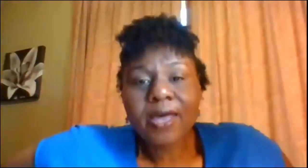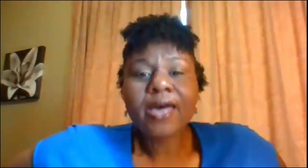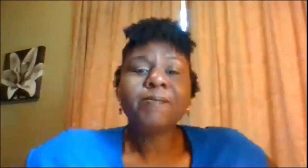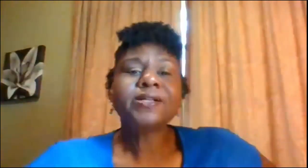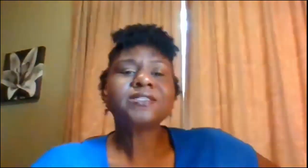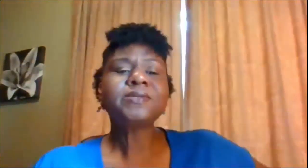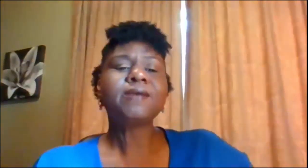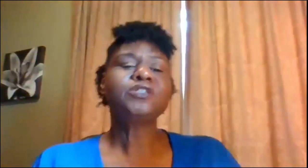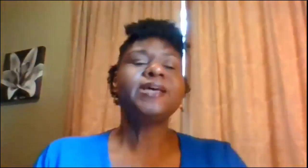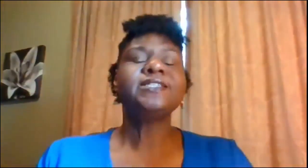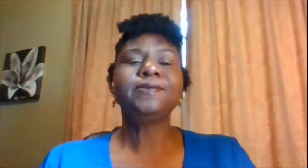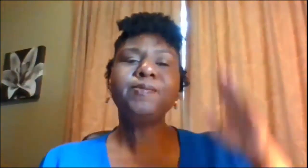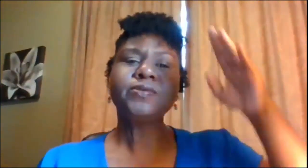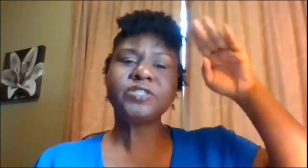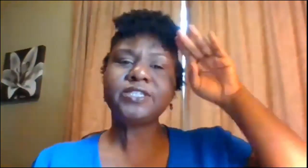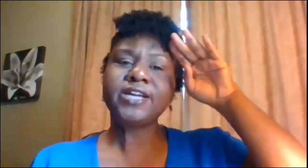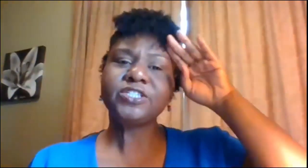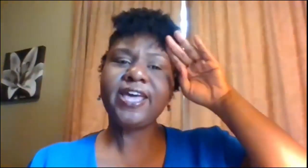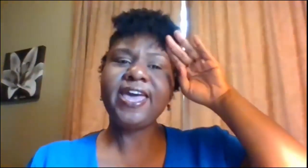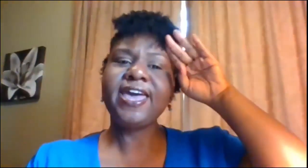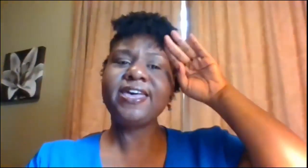but sometimes you may see people just touch the head